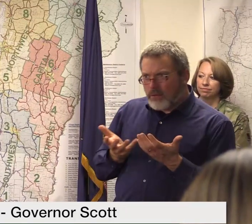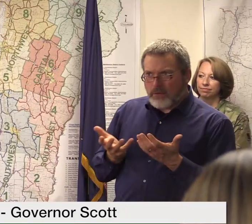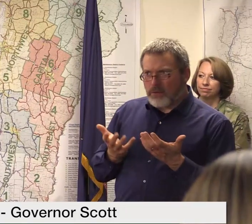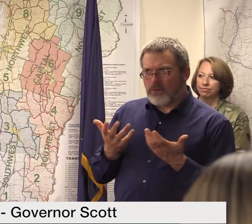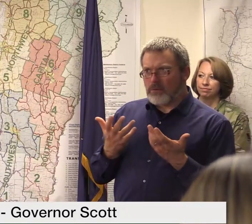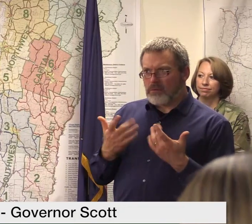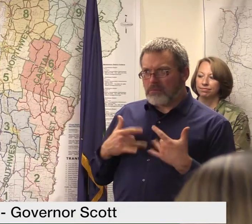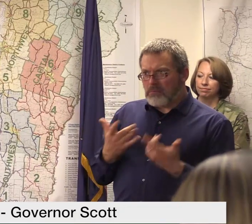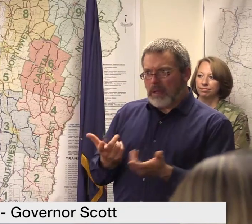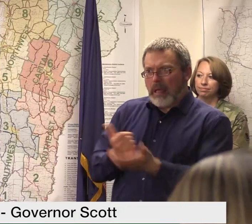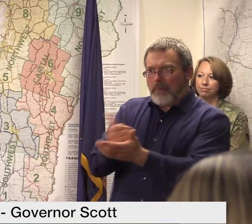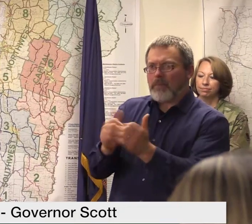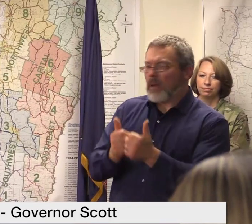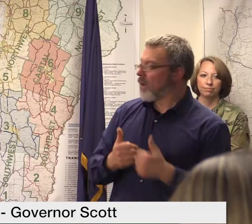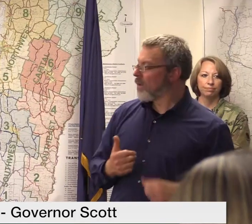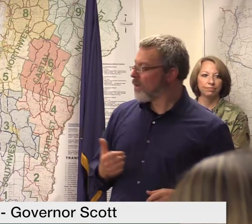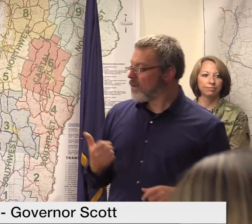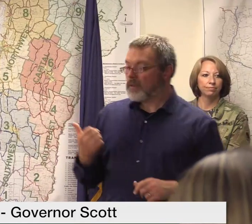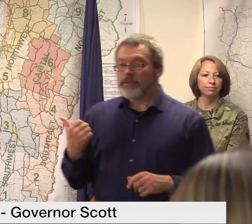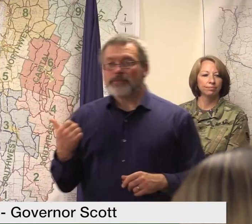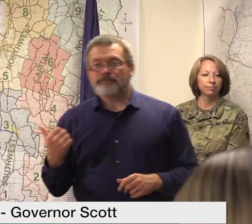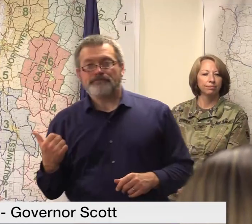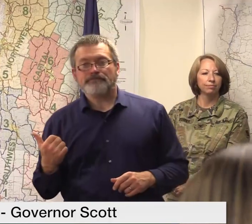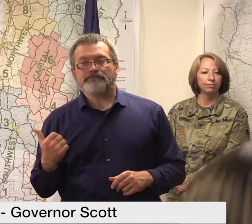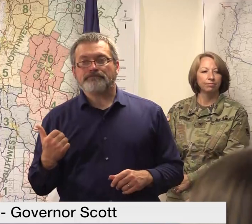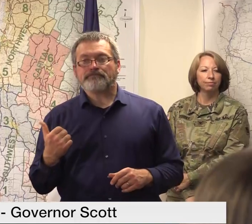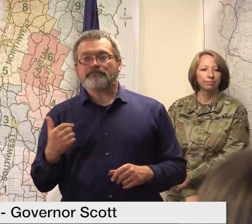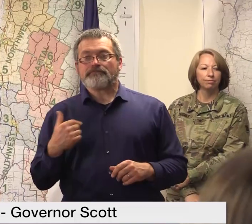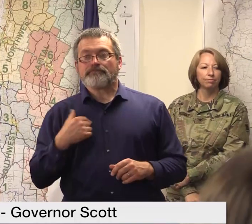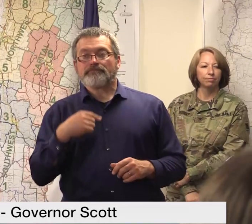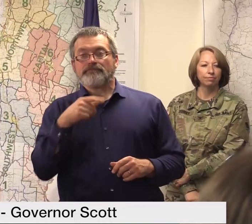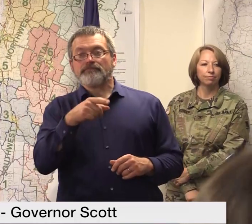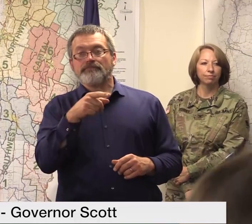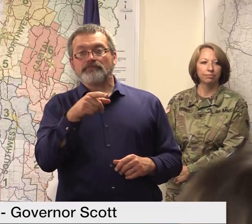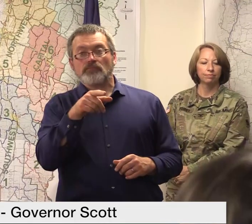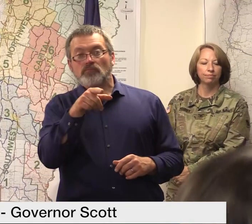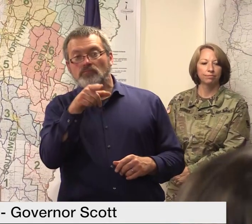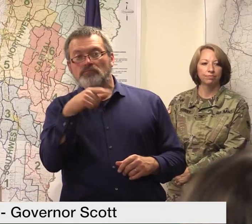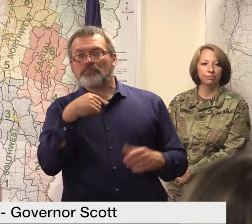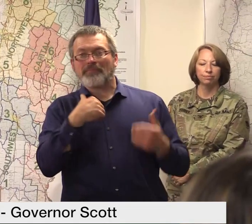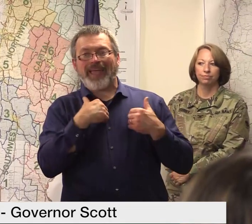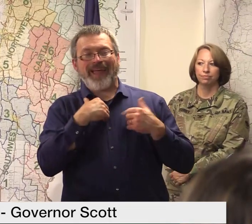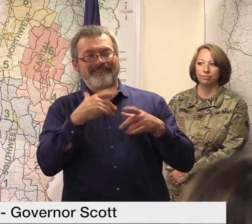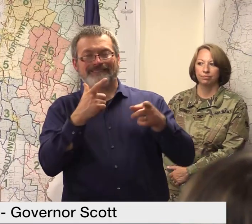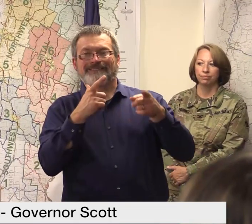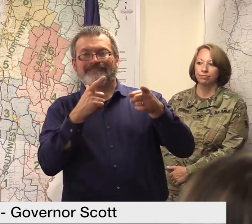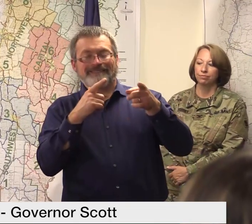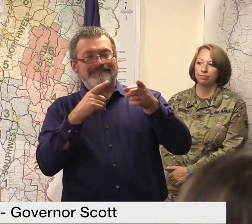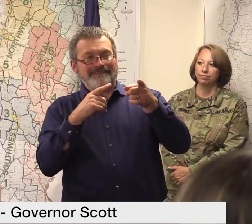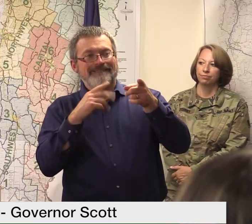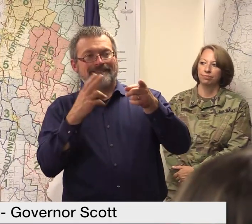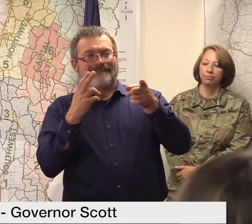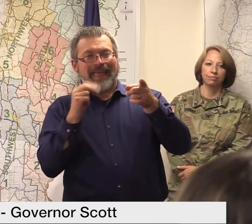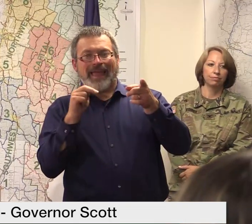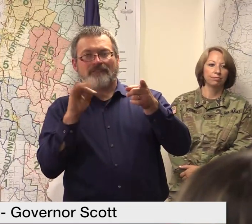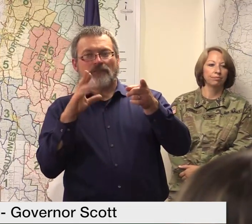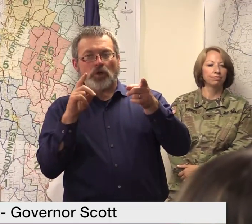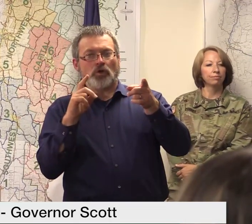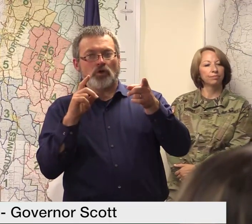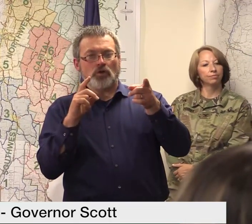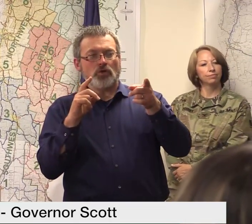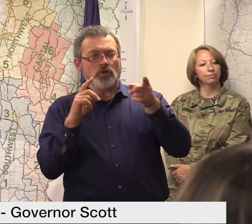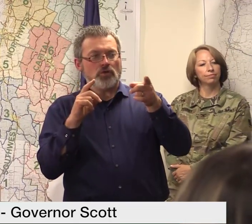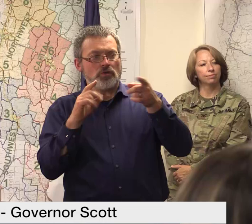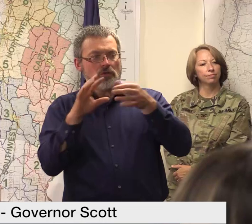commissioner hanford has any information on that it's this is something i i hadn't heard much about